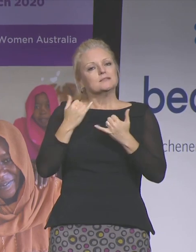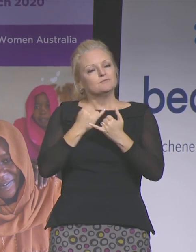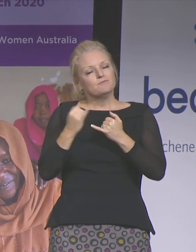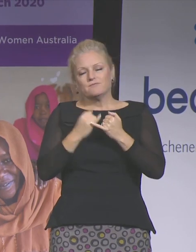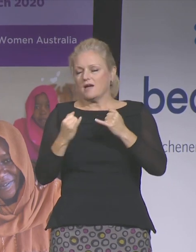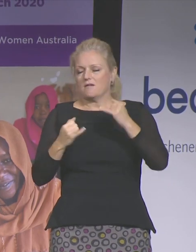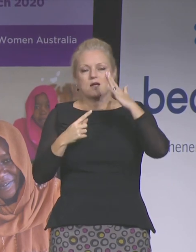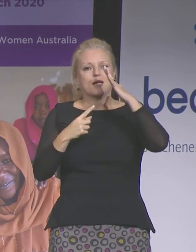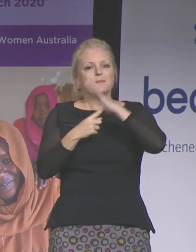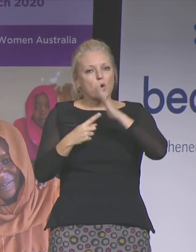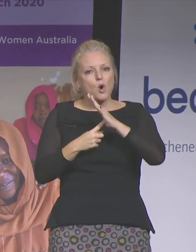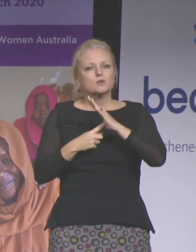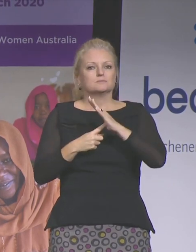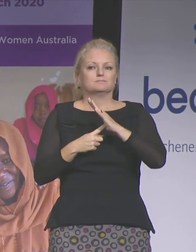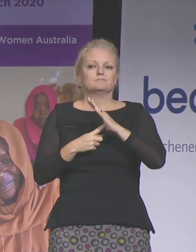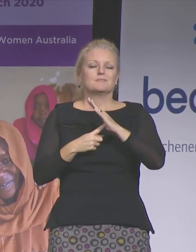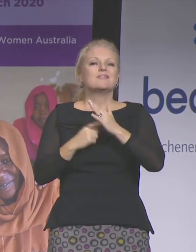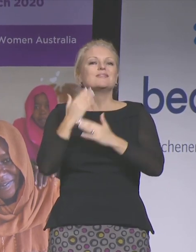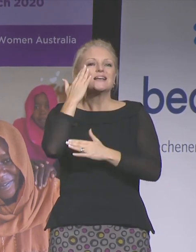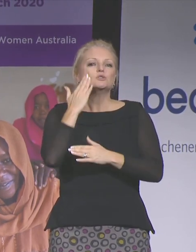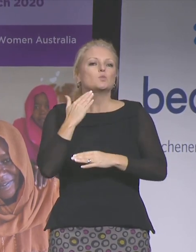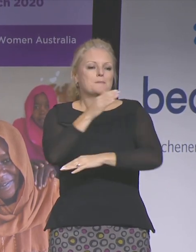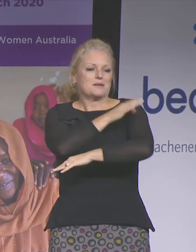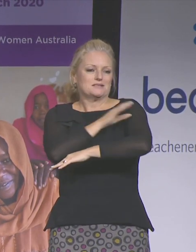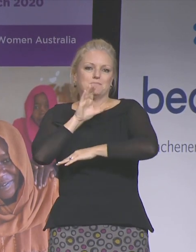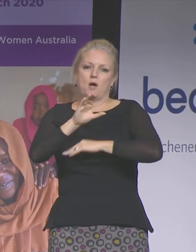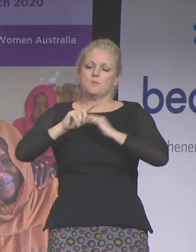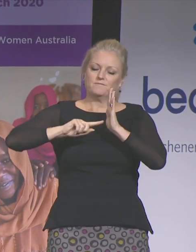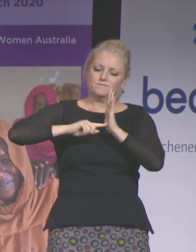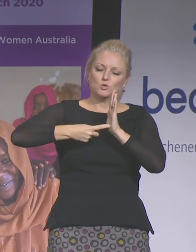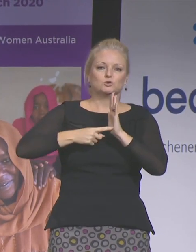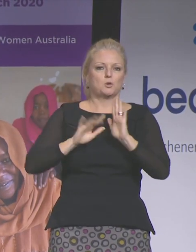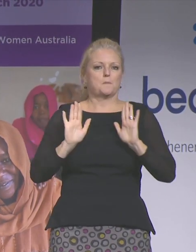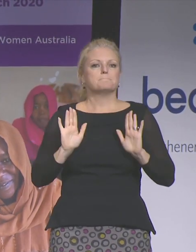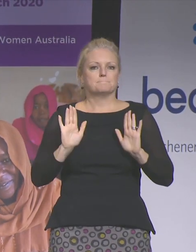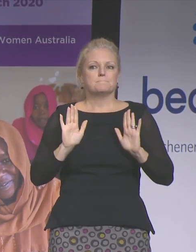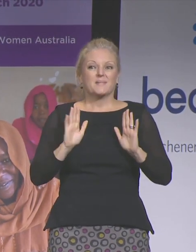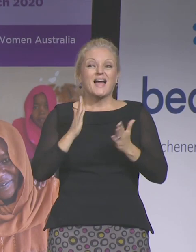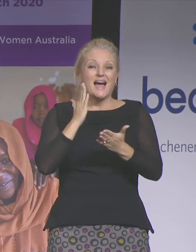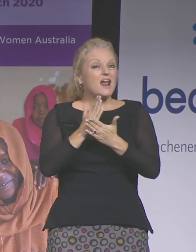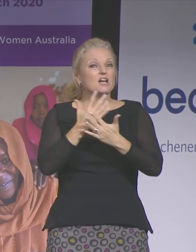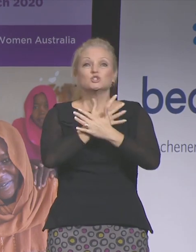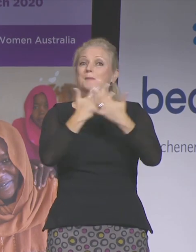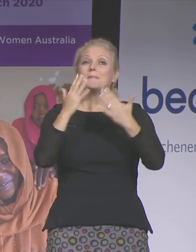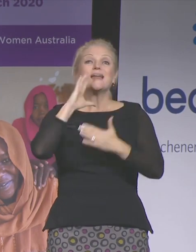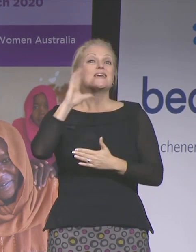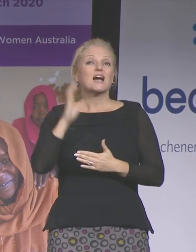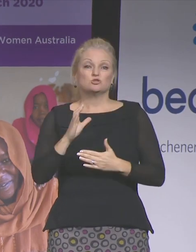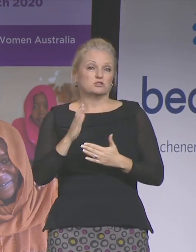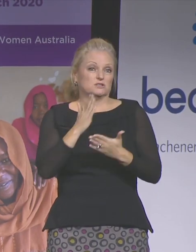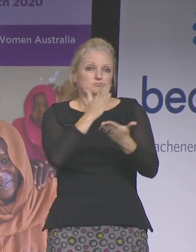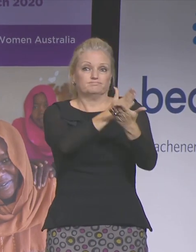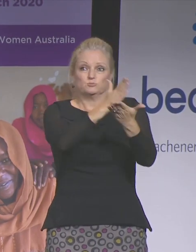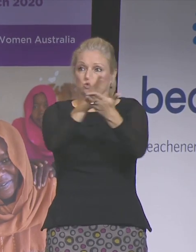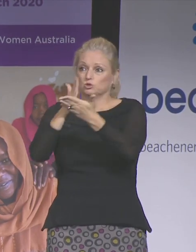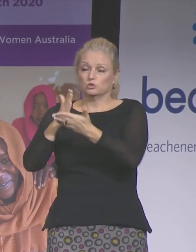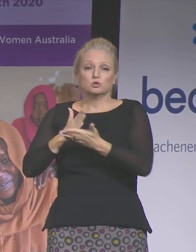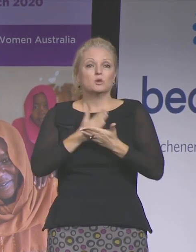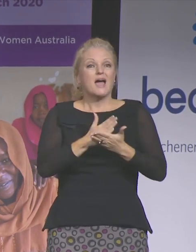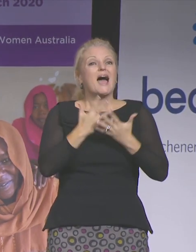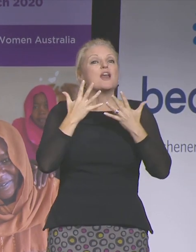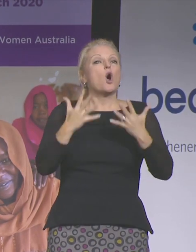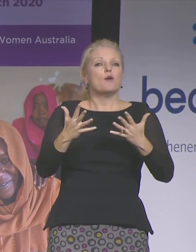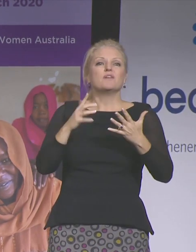act of women's empowerment. And indeed, in many countries, it's the ultimate act of political defiance.